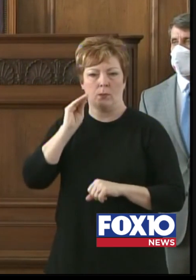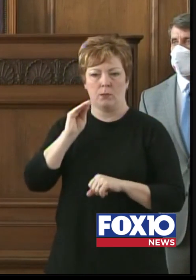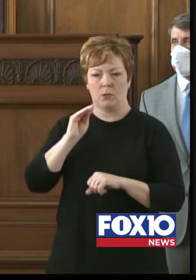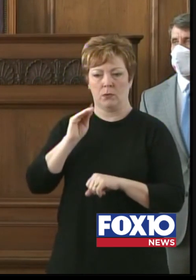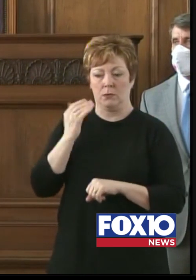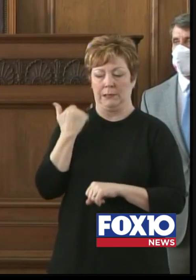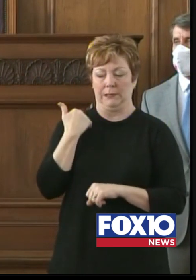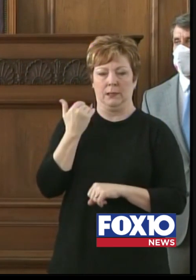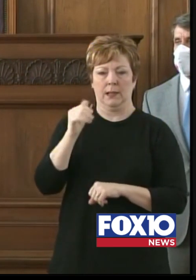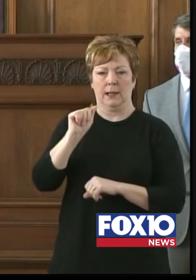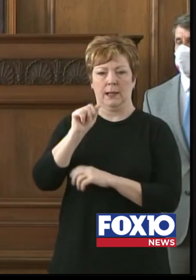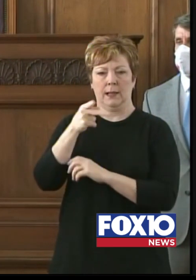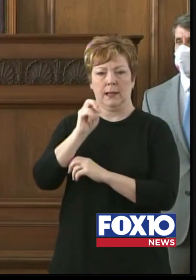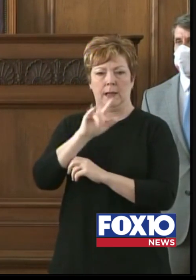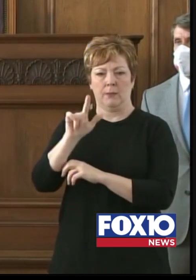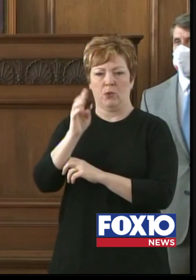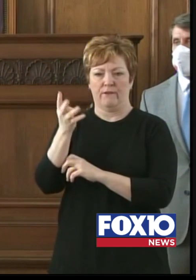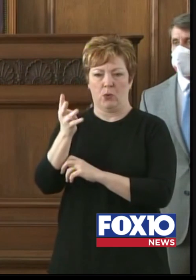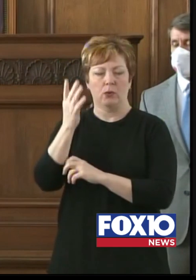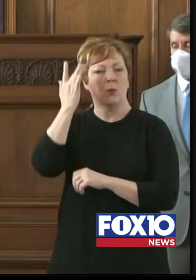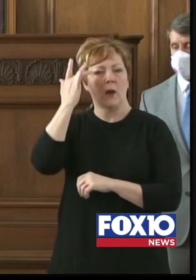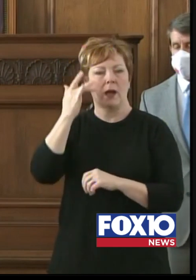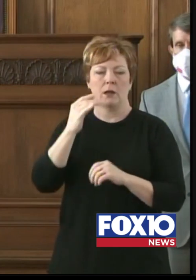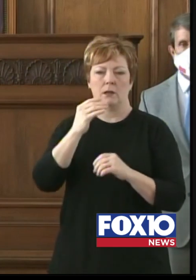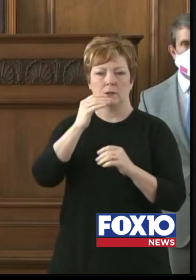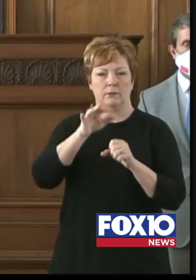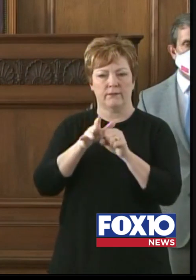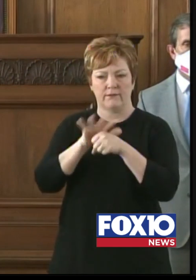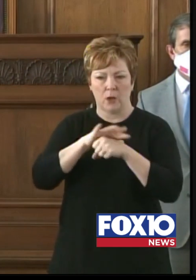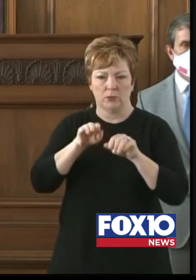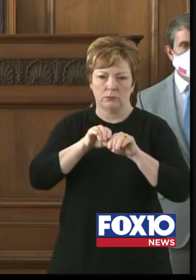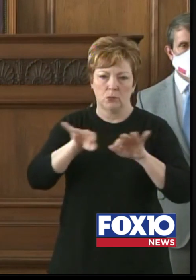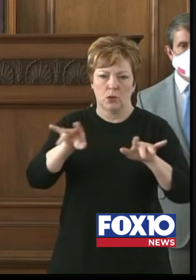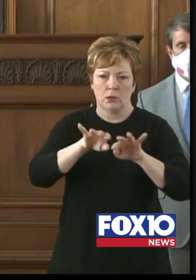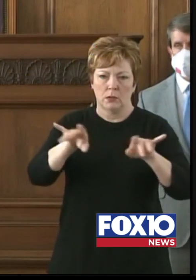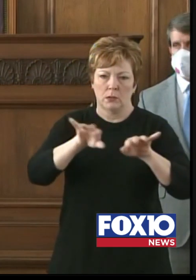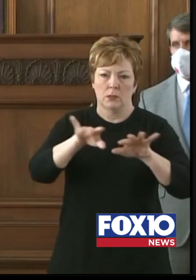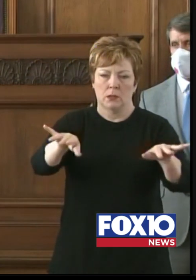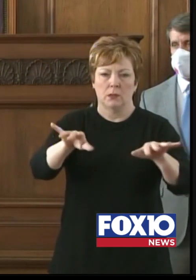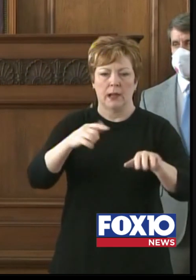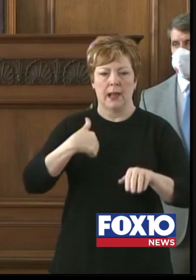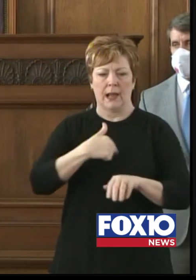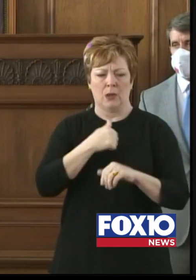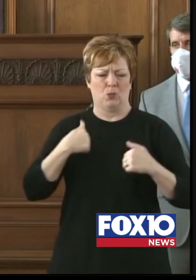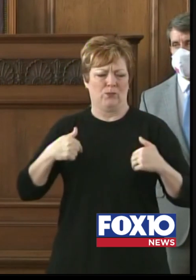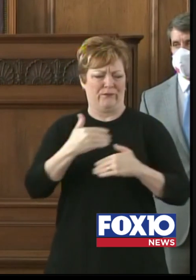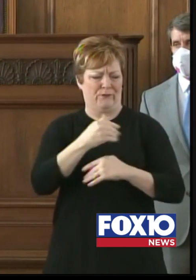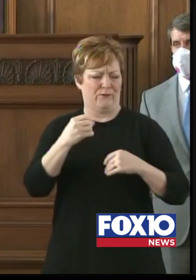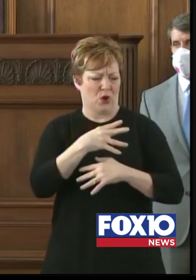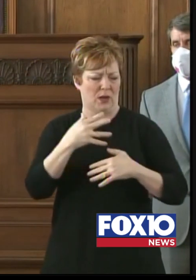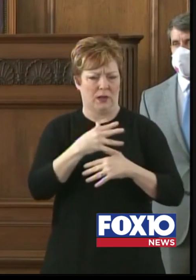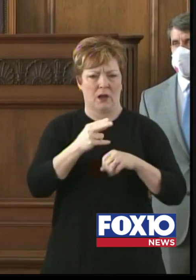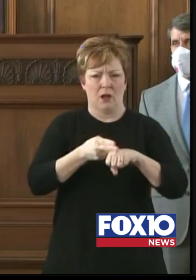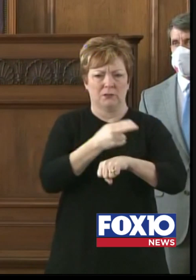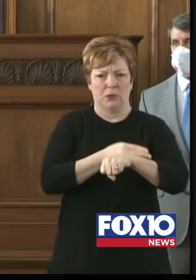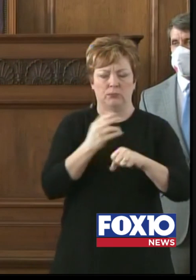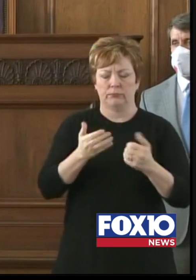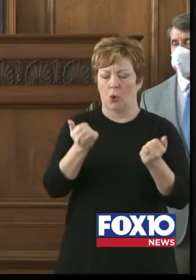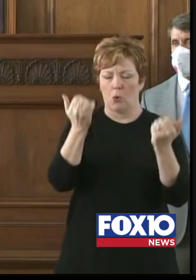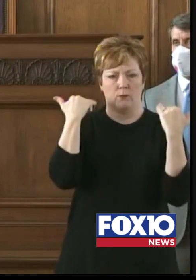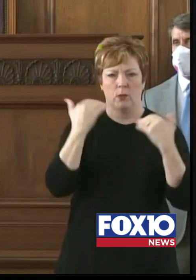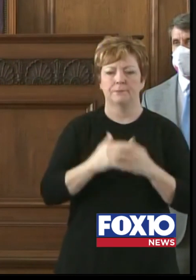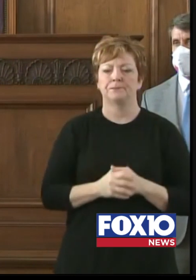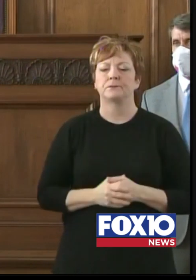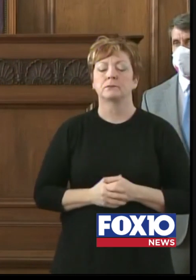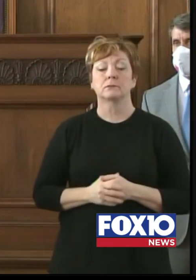4th due to the continued spread of the virus and the fear of hospital surge. As of